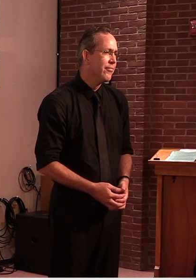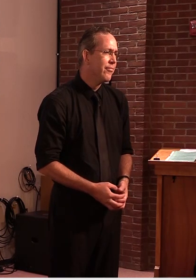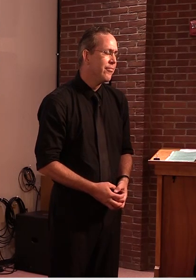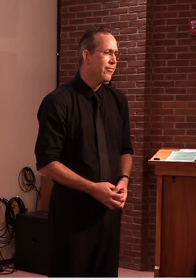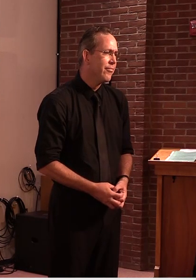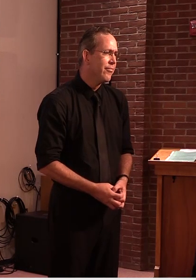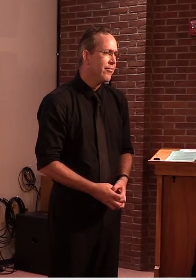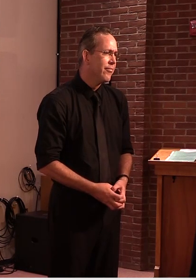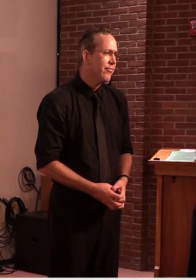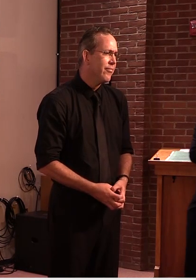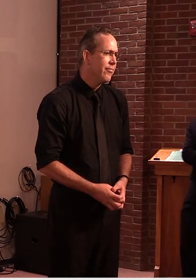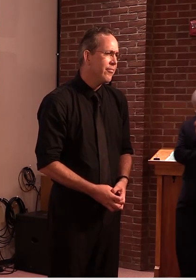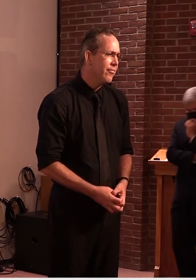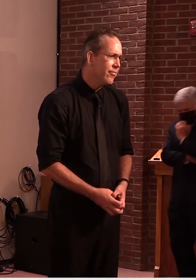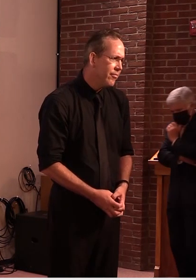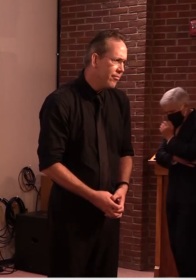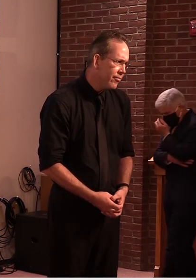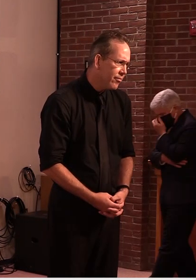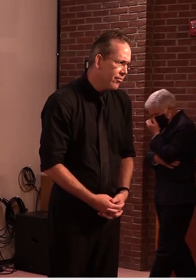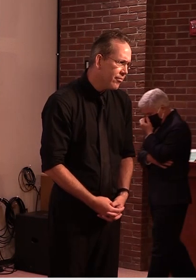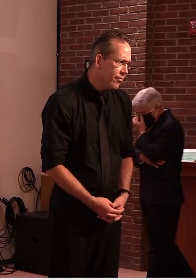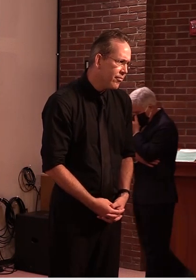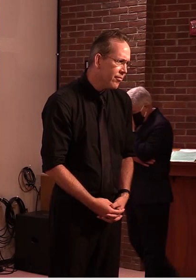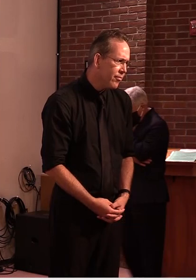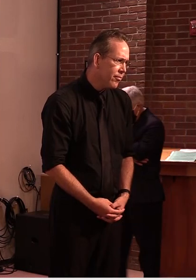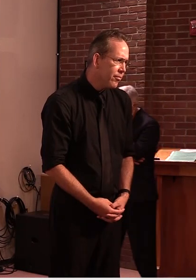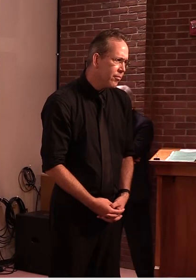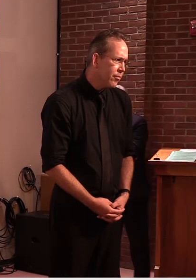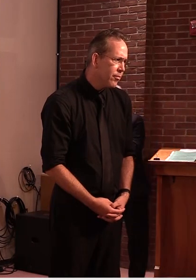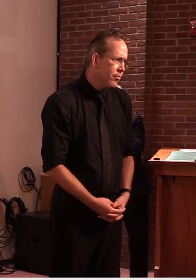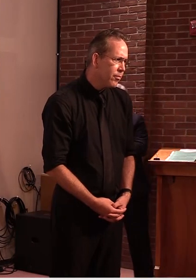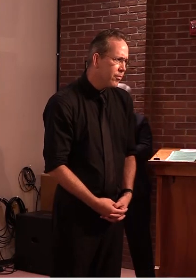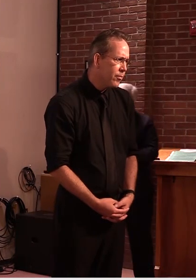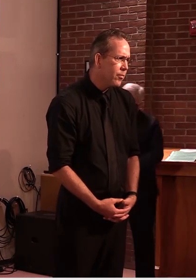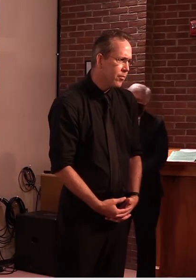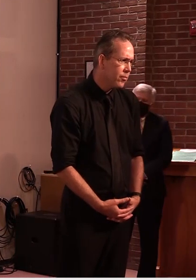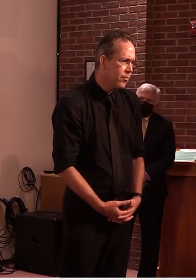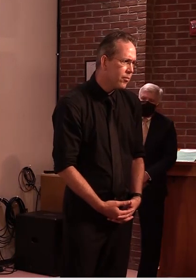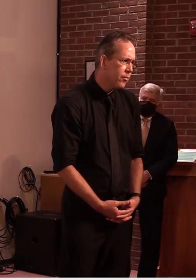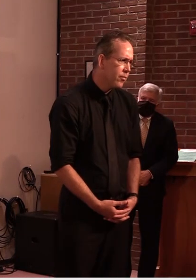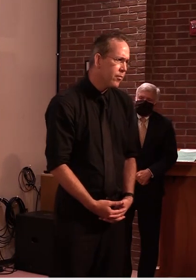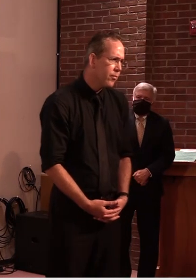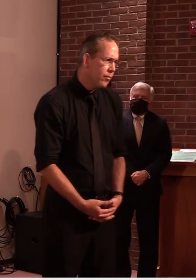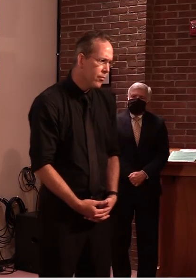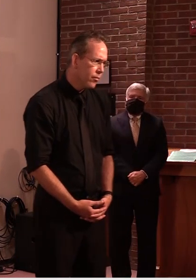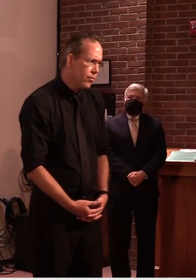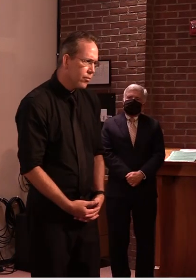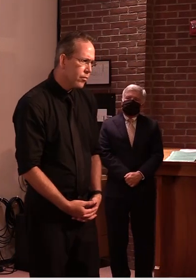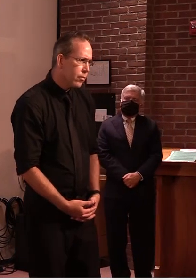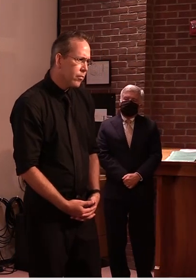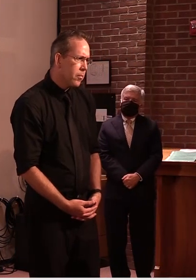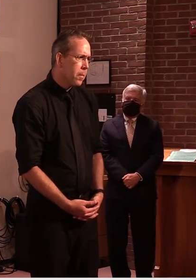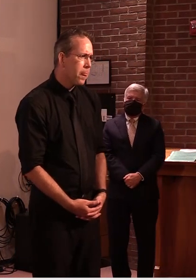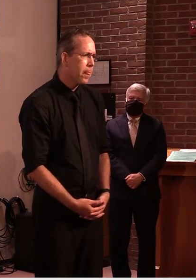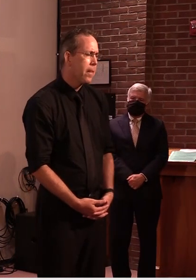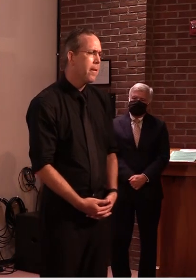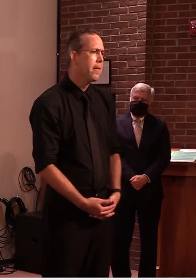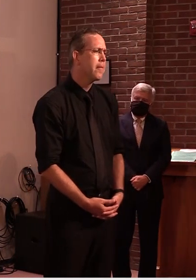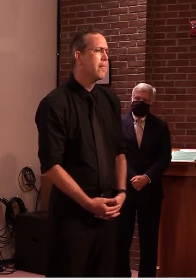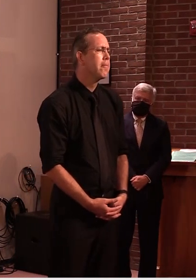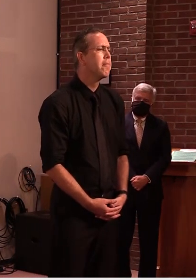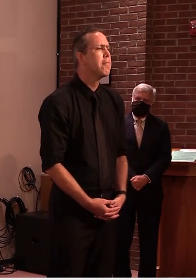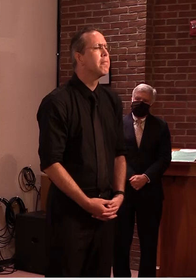either for the governor or secretary moore but i was hoping uh to get a clearer idea of when or under what